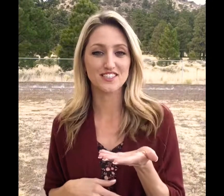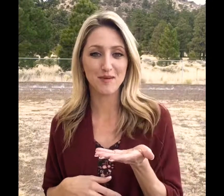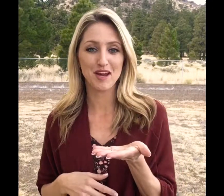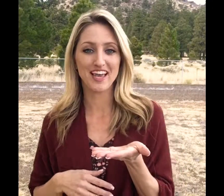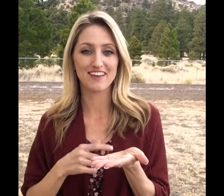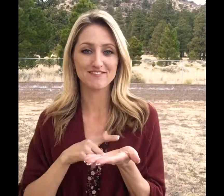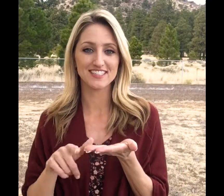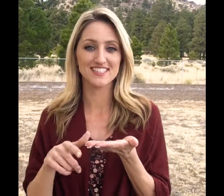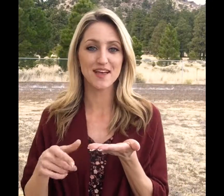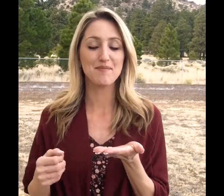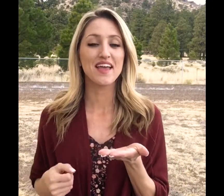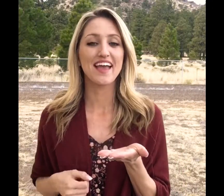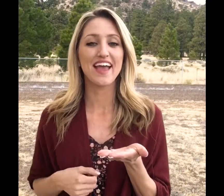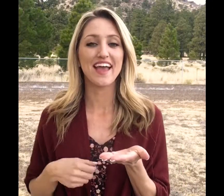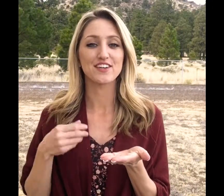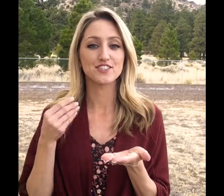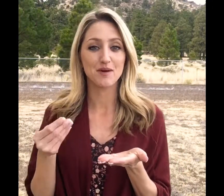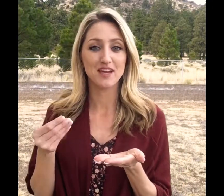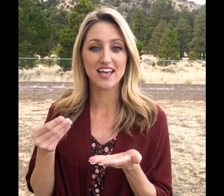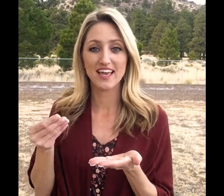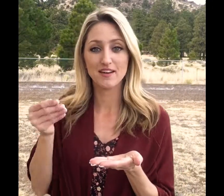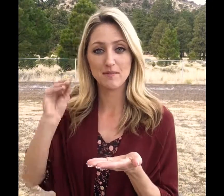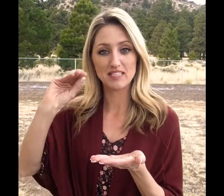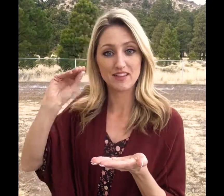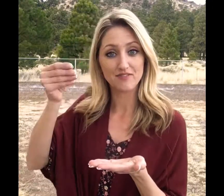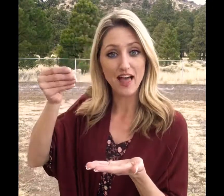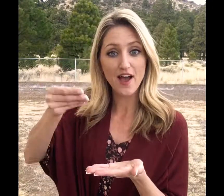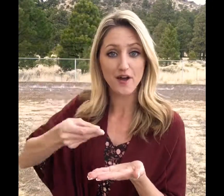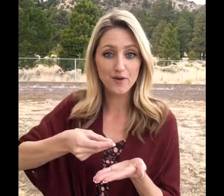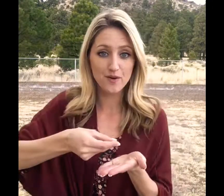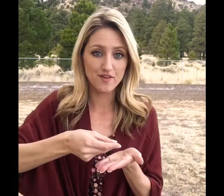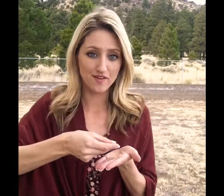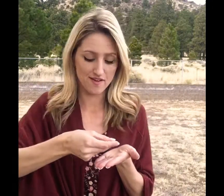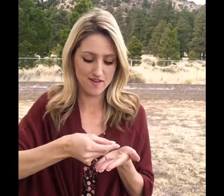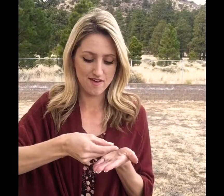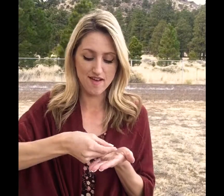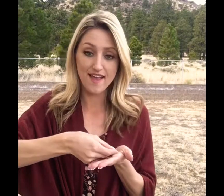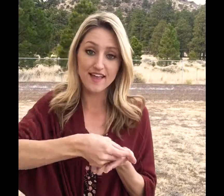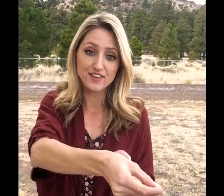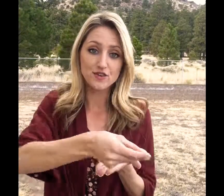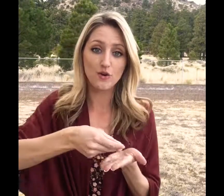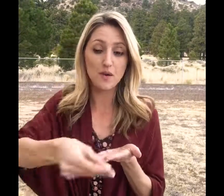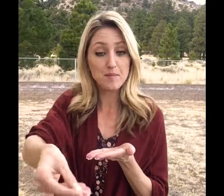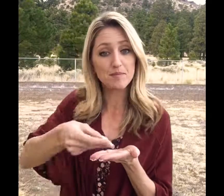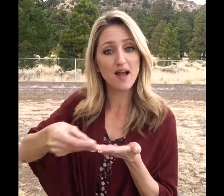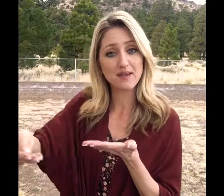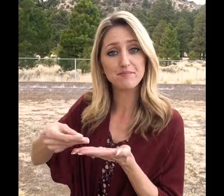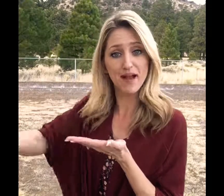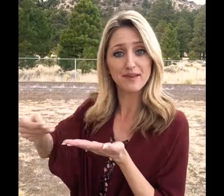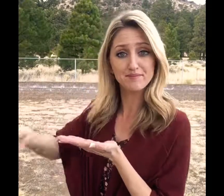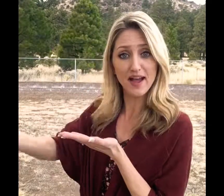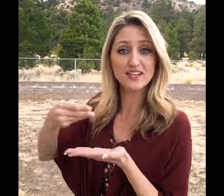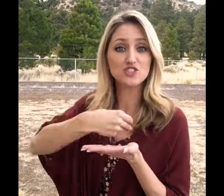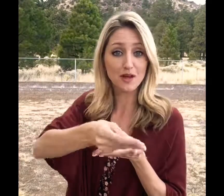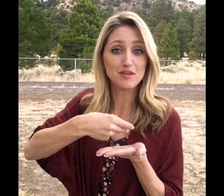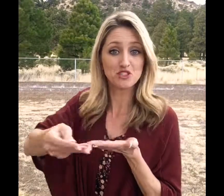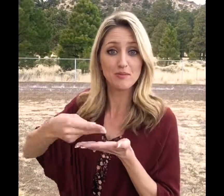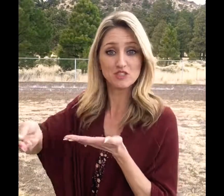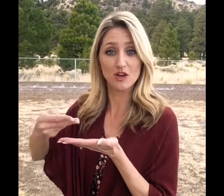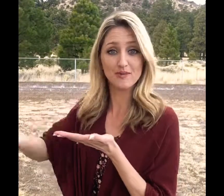-dominant hand faces up and your dominant hand makes a flat O. And you are buying, buying, buying, shopping, shopping, shopping,